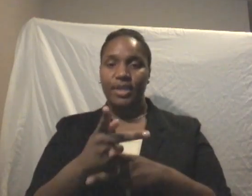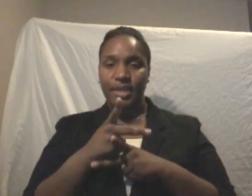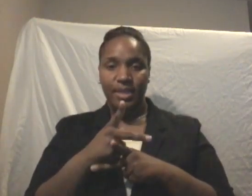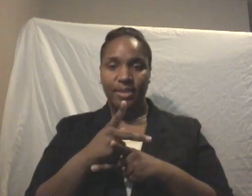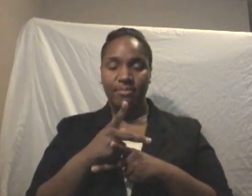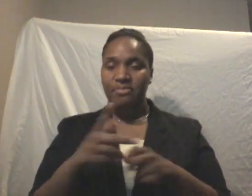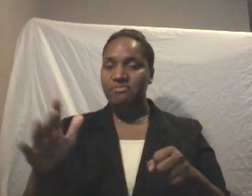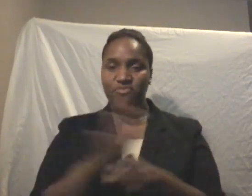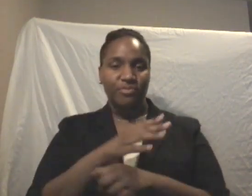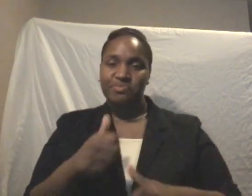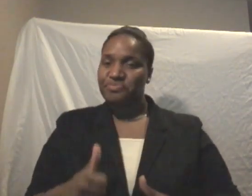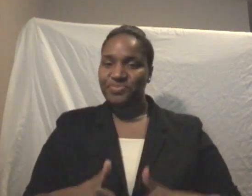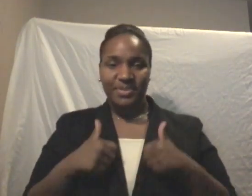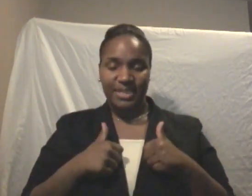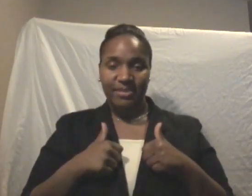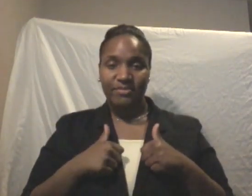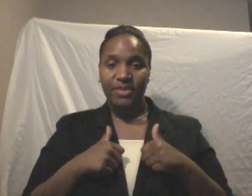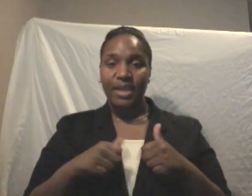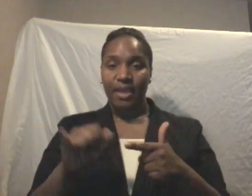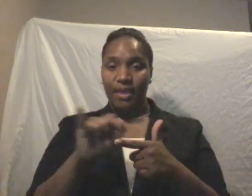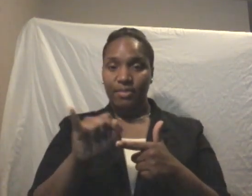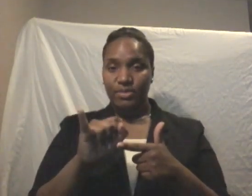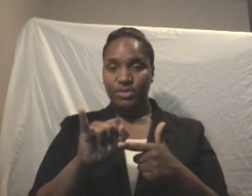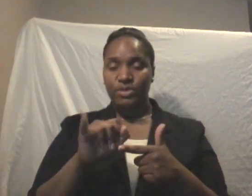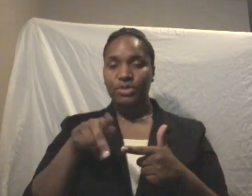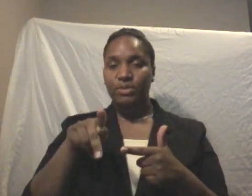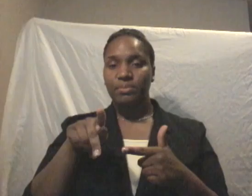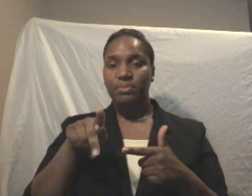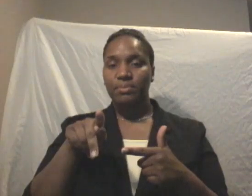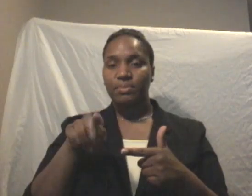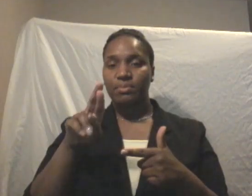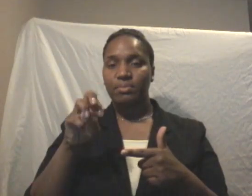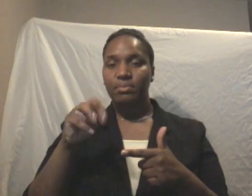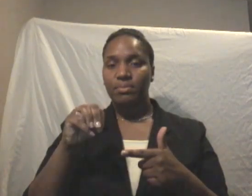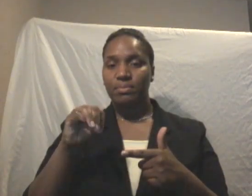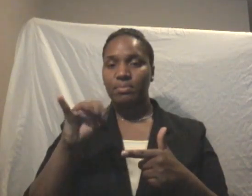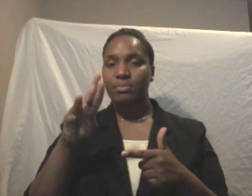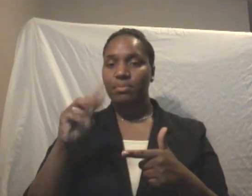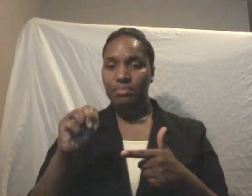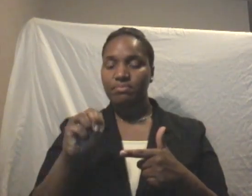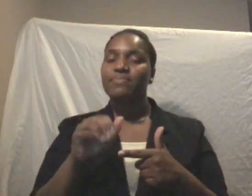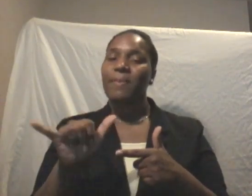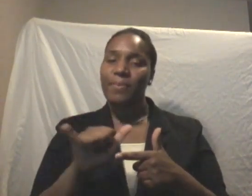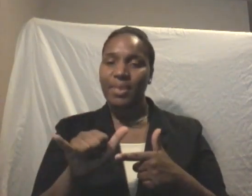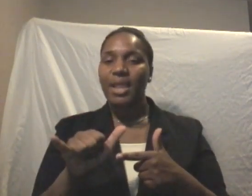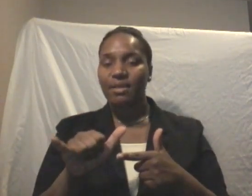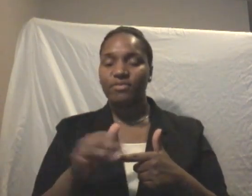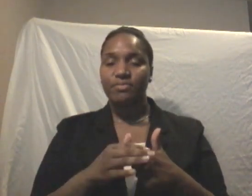life, and the insurance premiums remain level. In fact, on most policies,